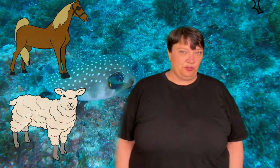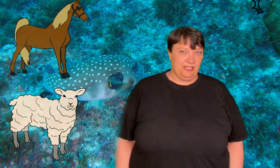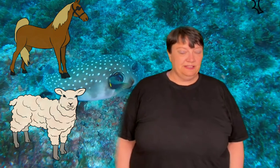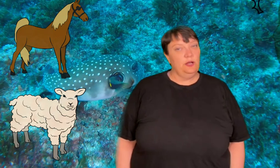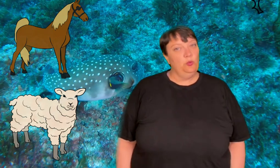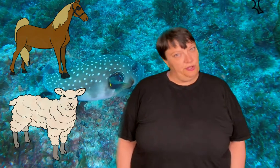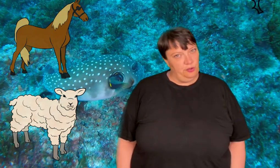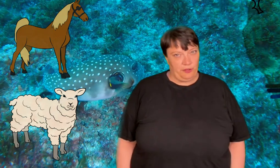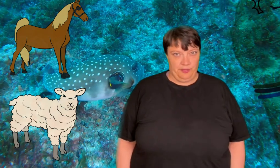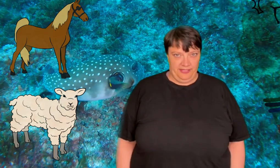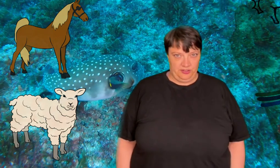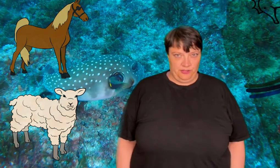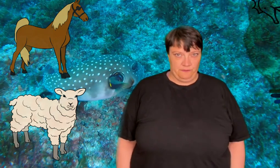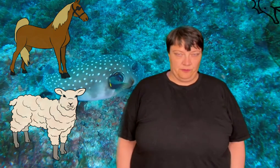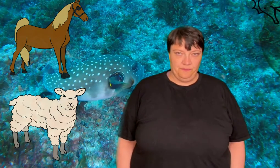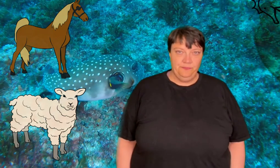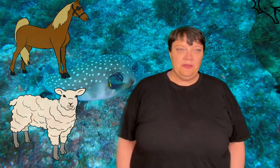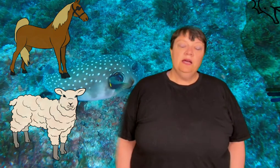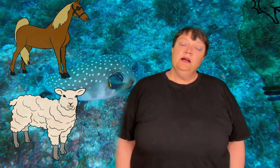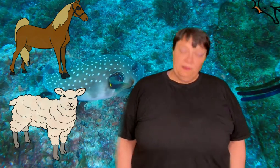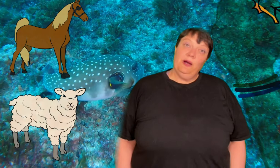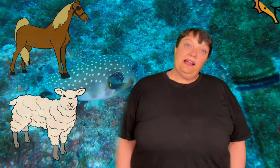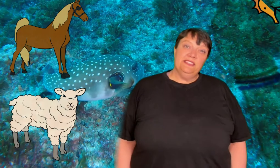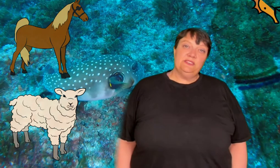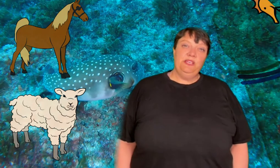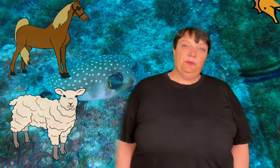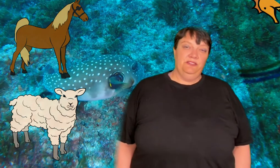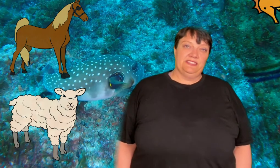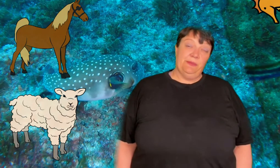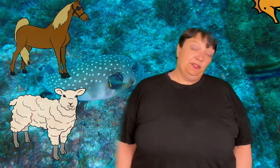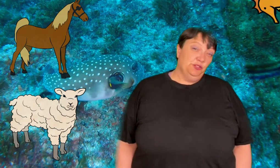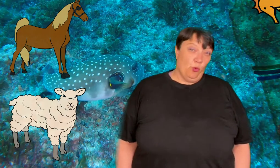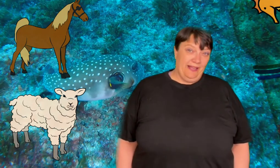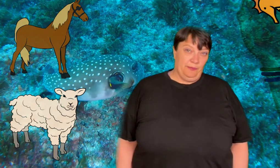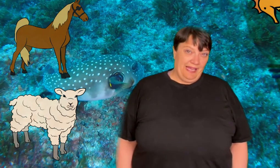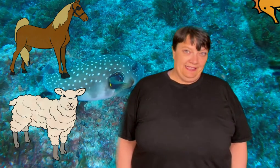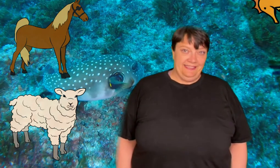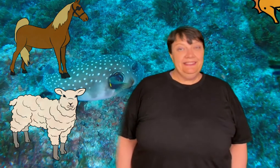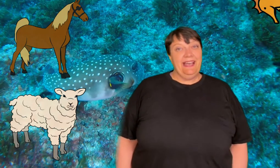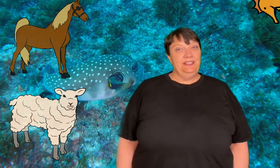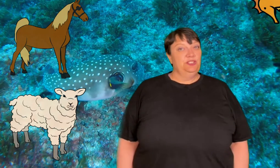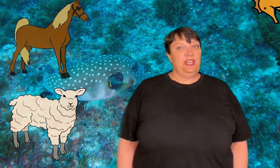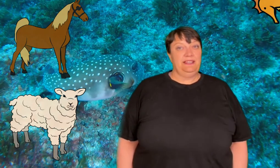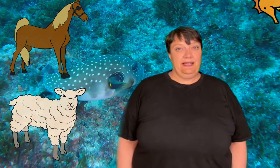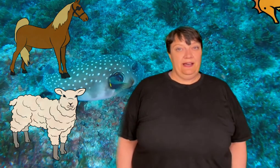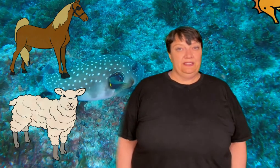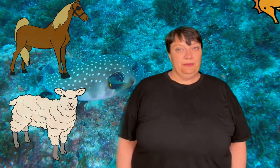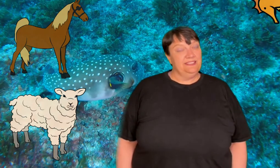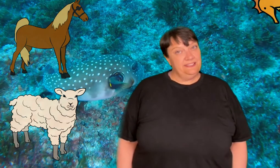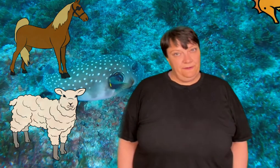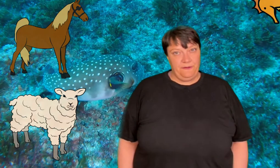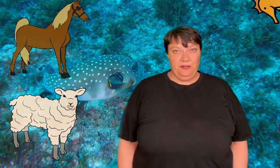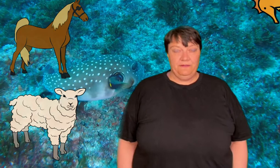to make string. So what are you going to make string from? Well I did speak previously about using whale baleen and you can check that